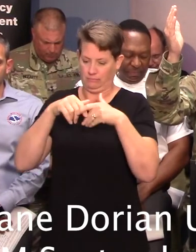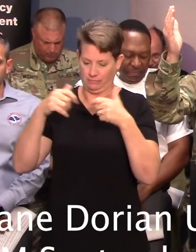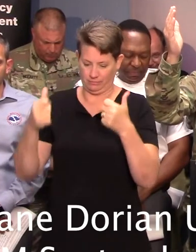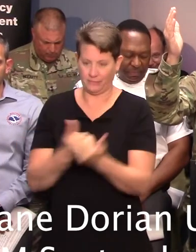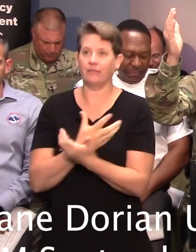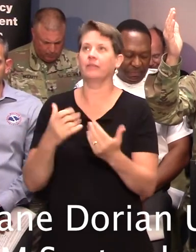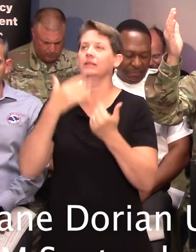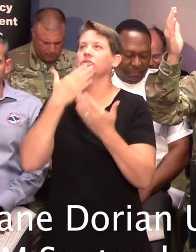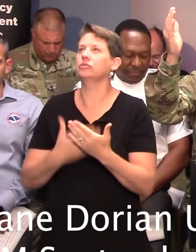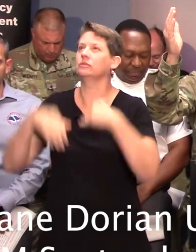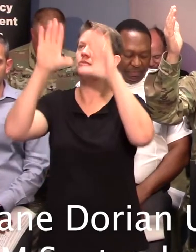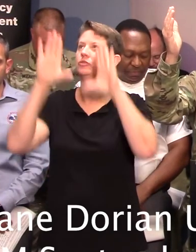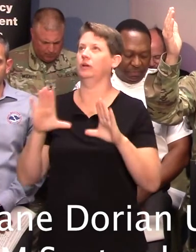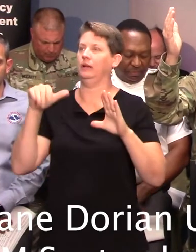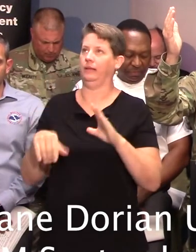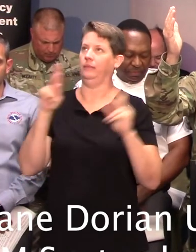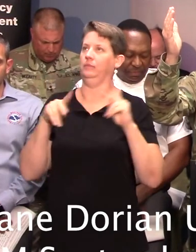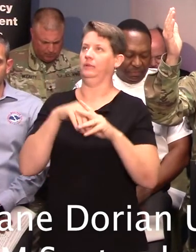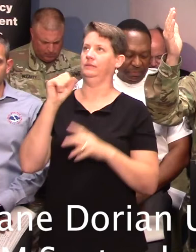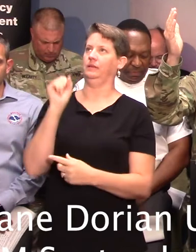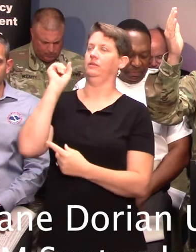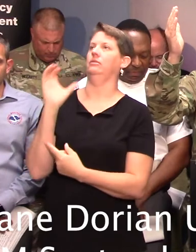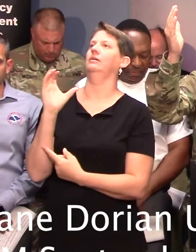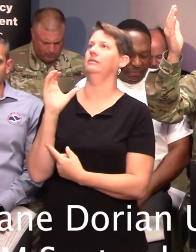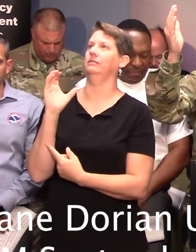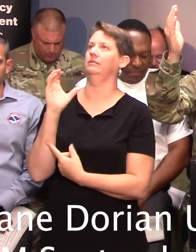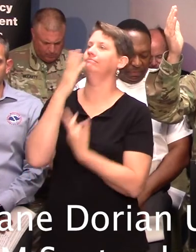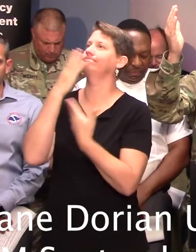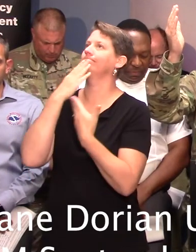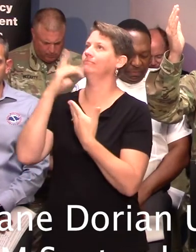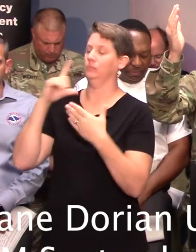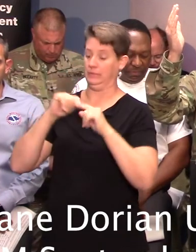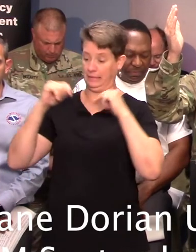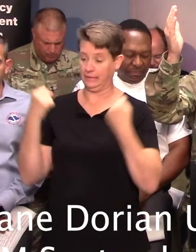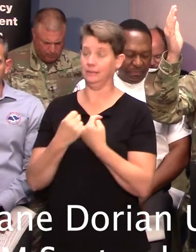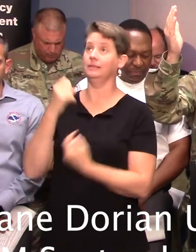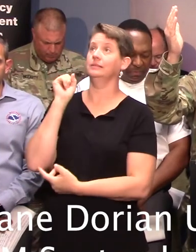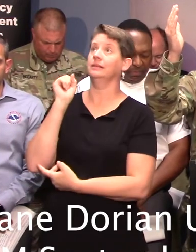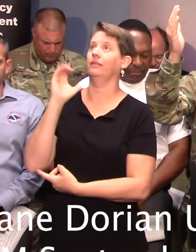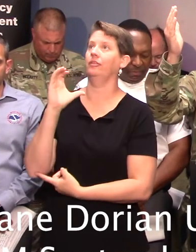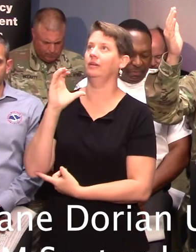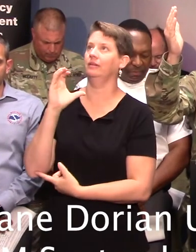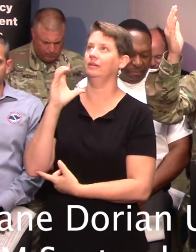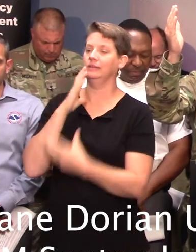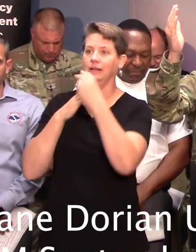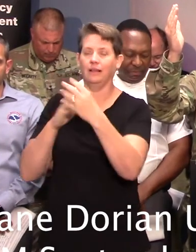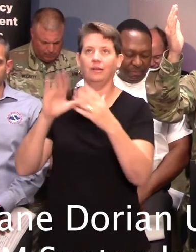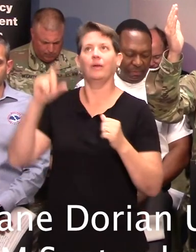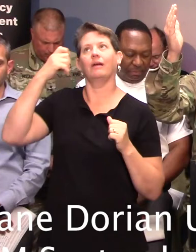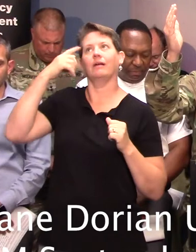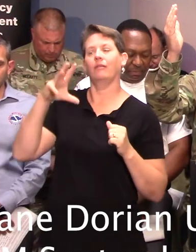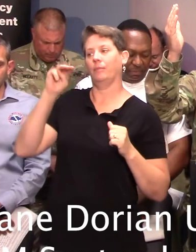good and great in the people in the state of South Carolina. I thank you for Team South Carolina, as led by Governor